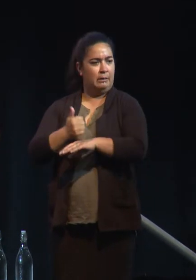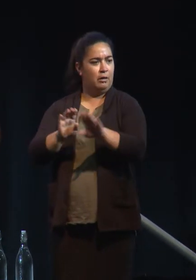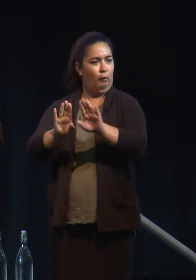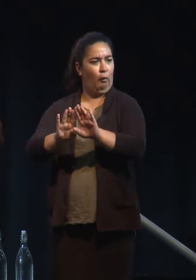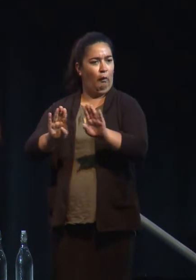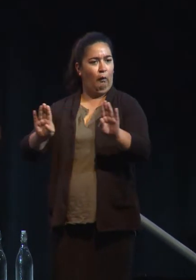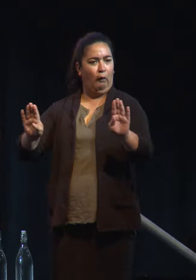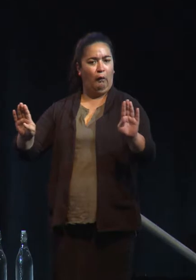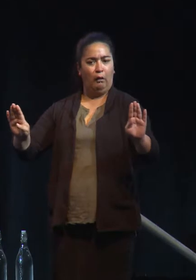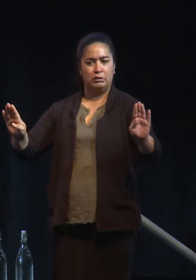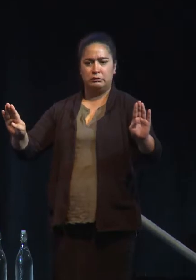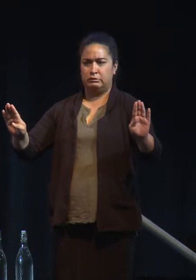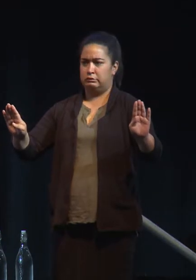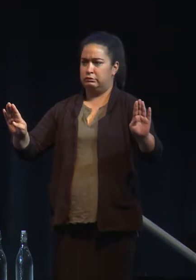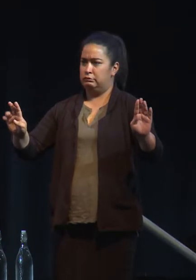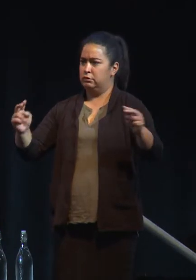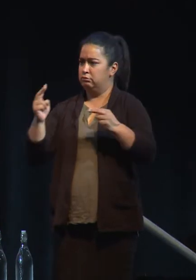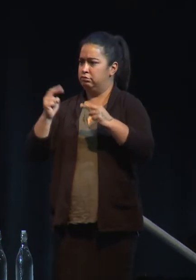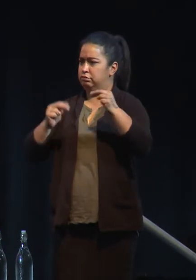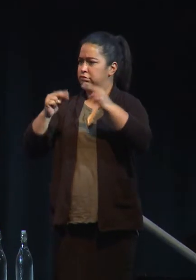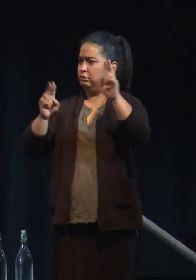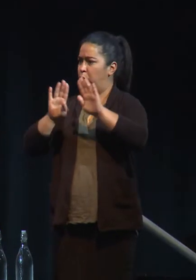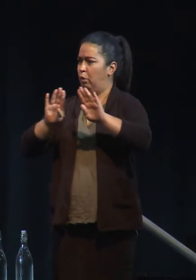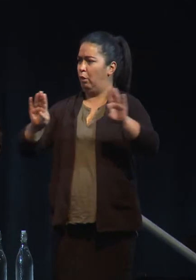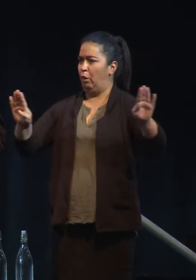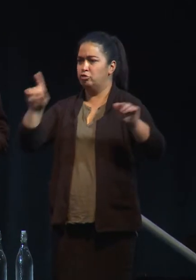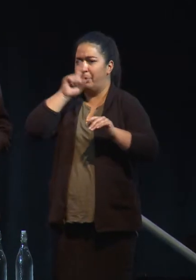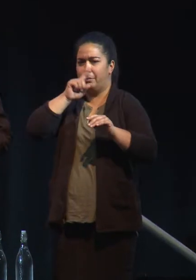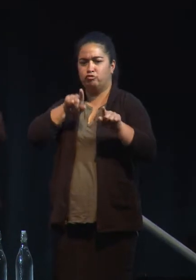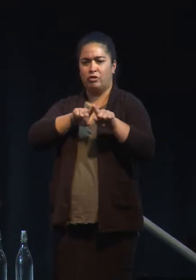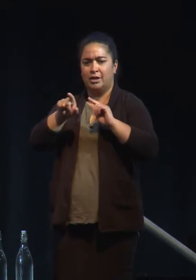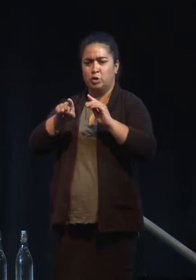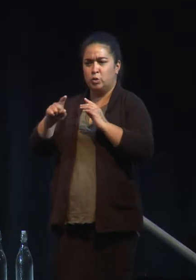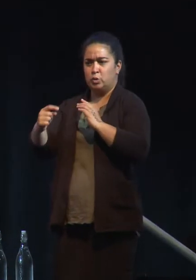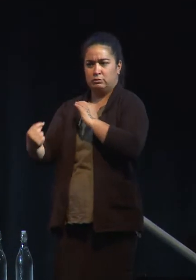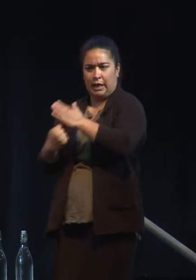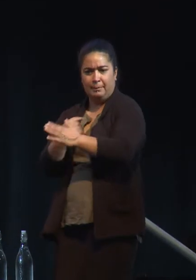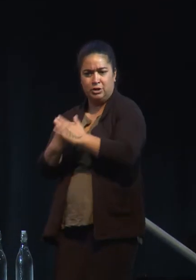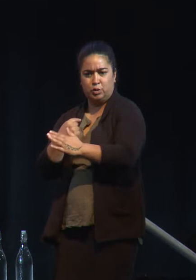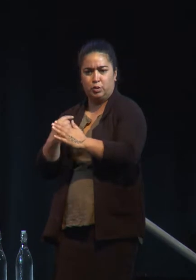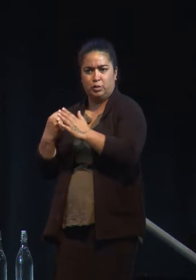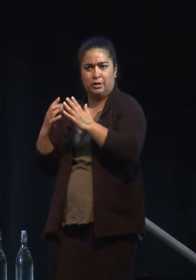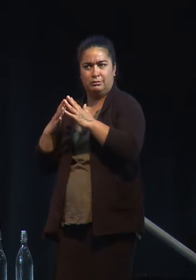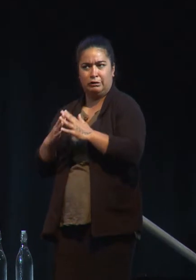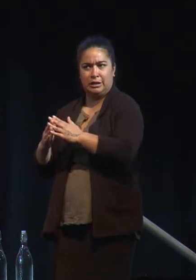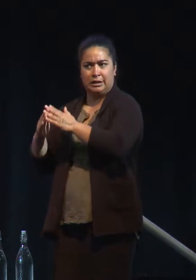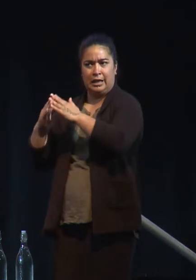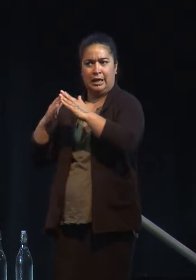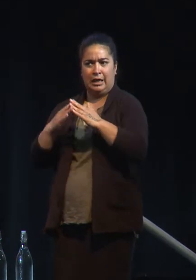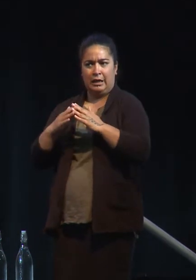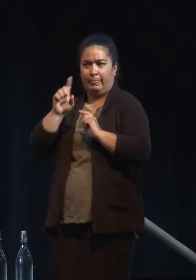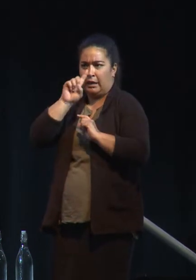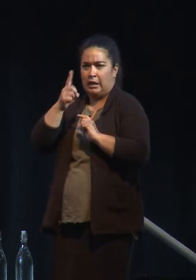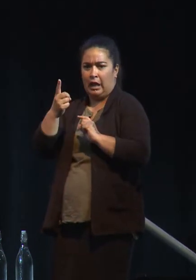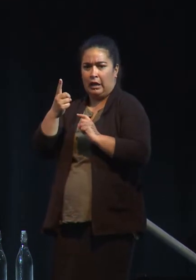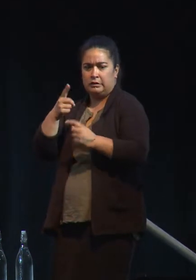keep out. They're building a mighty wall to keep out all the immigrants who are fleeing from civil unrest and so on